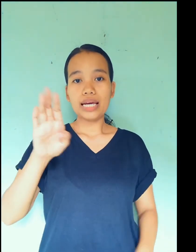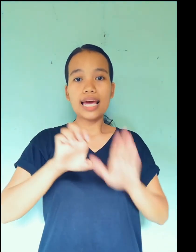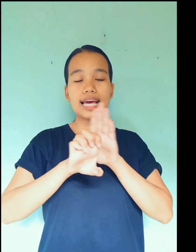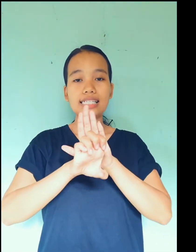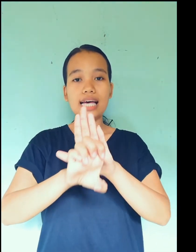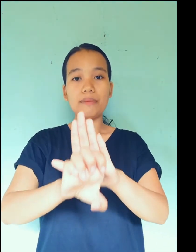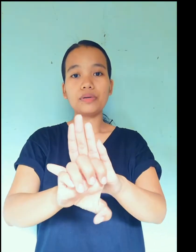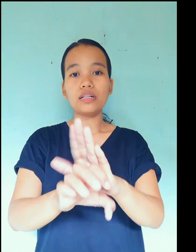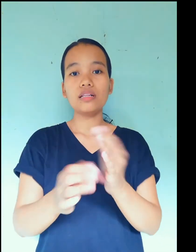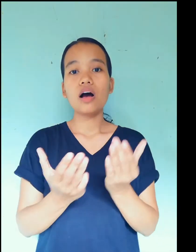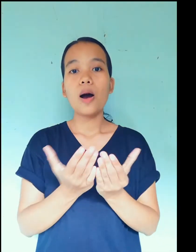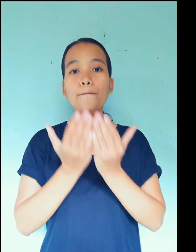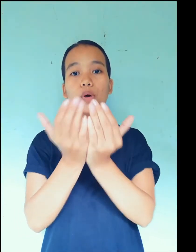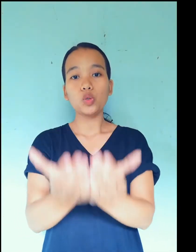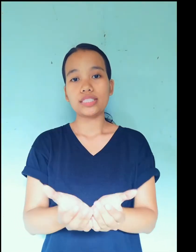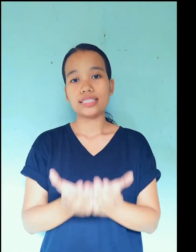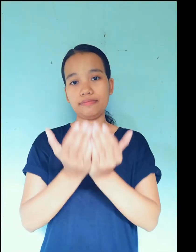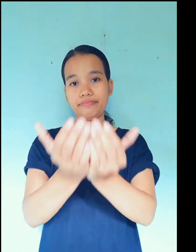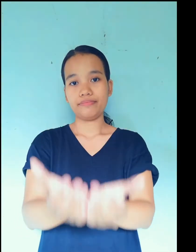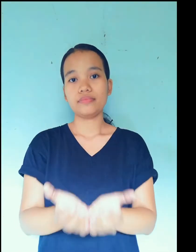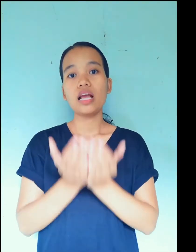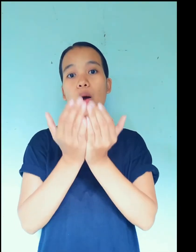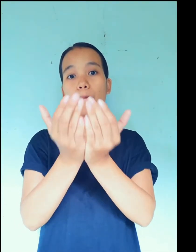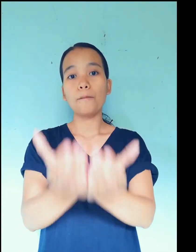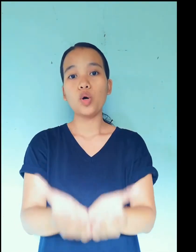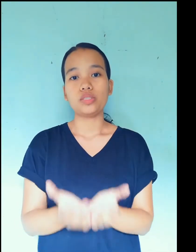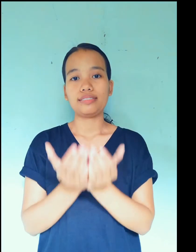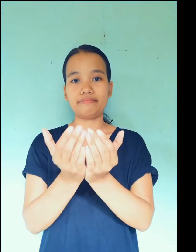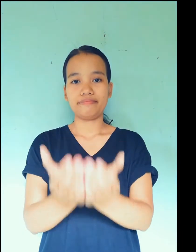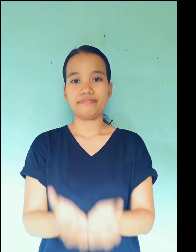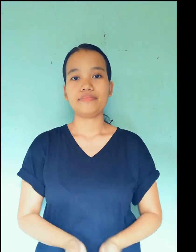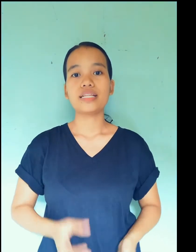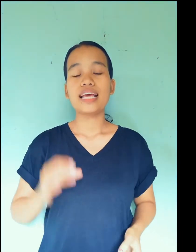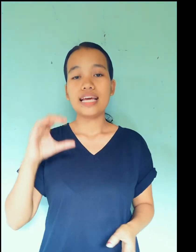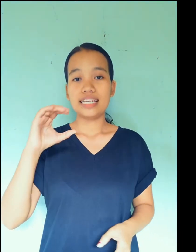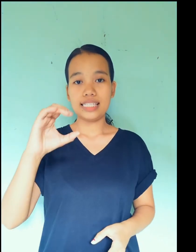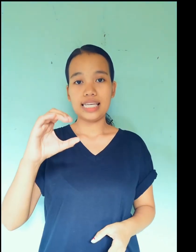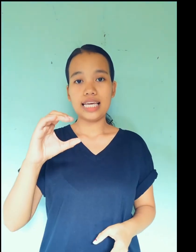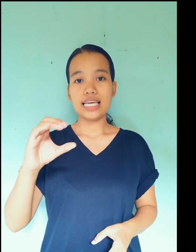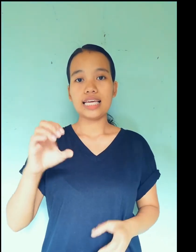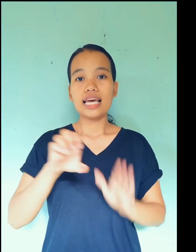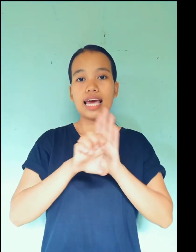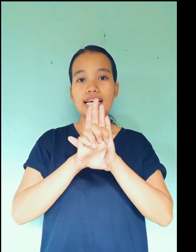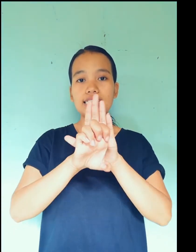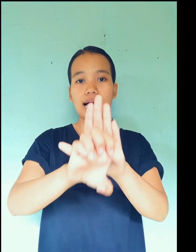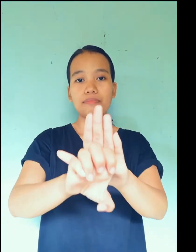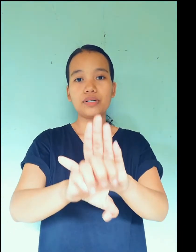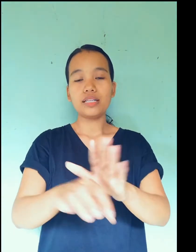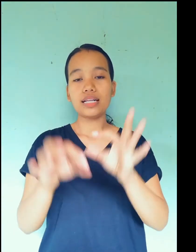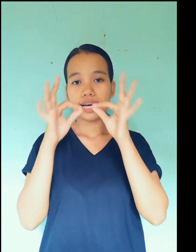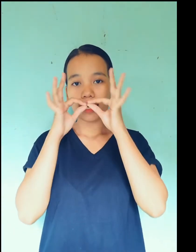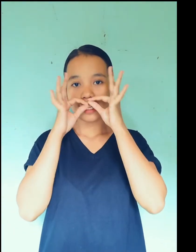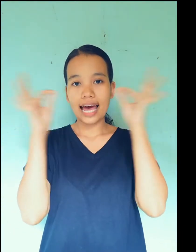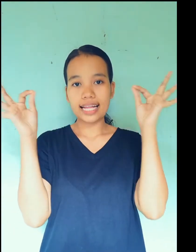example, boat. Boat. C example, cat.